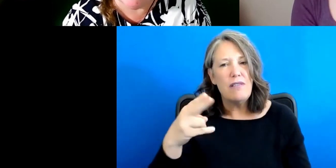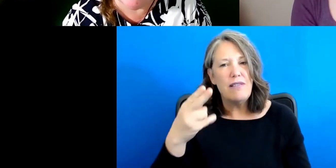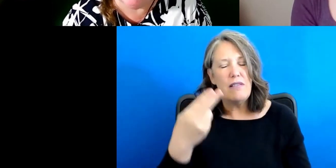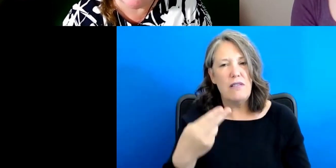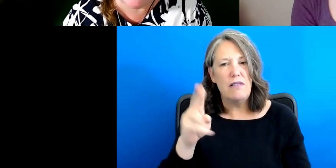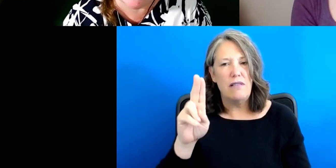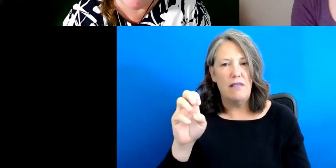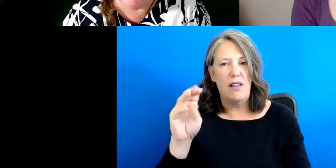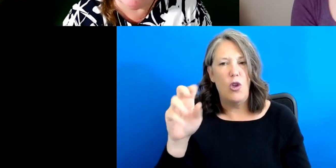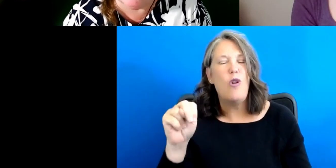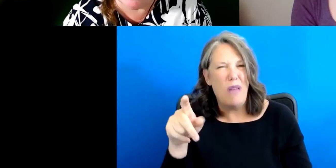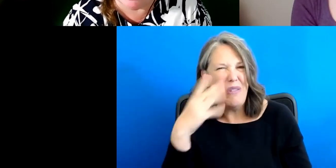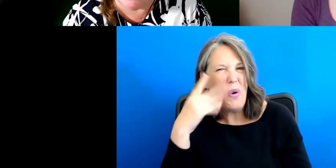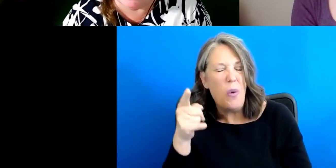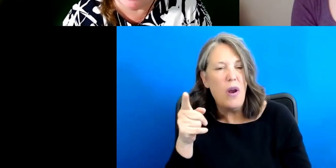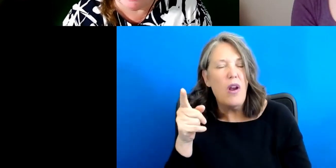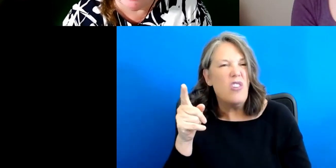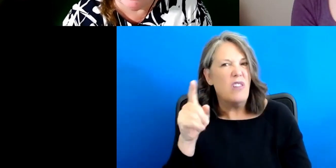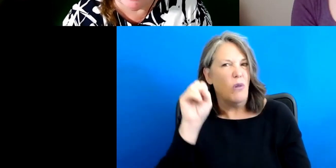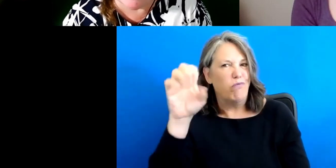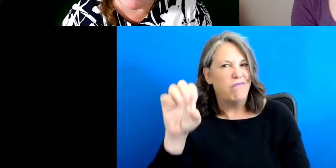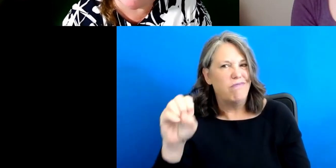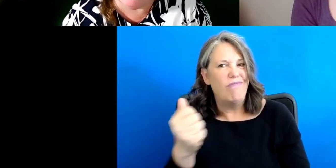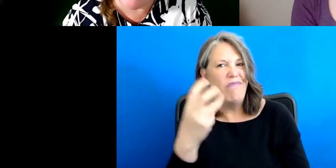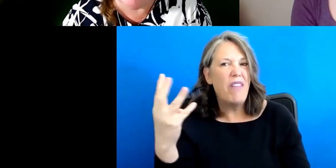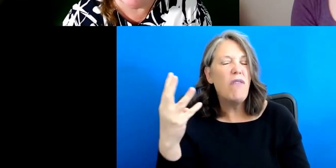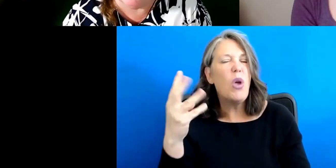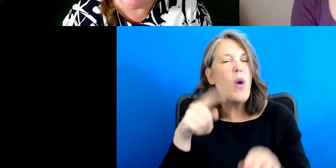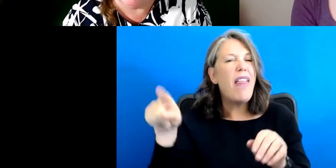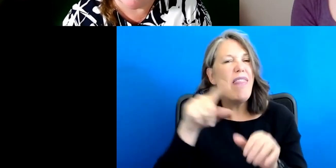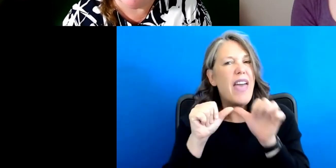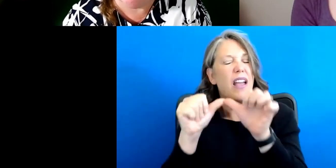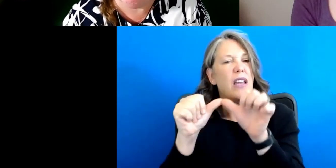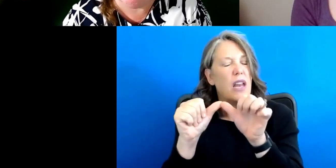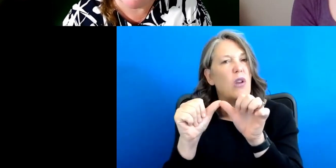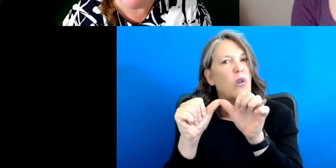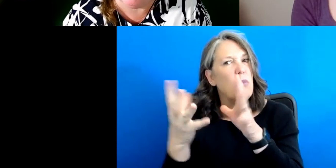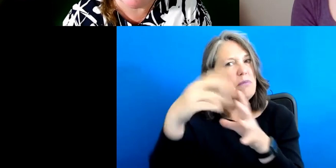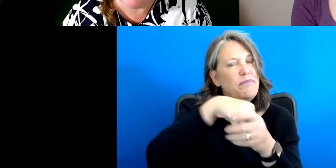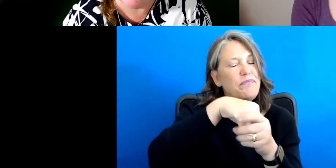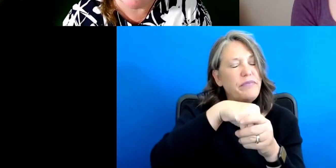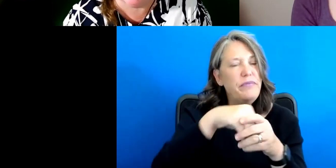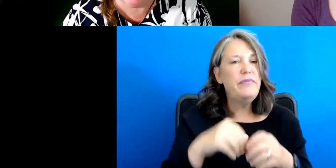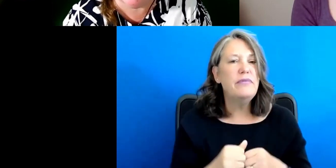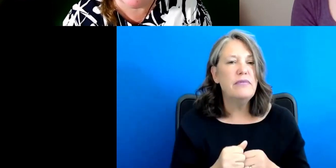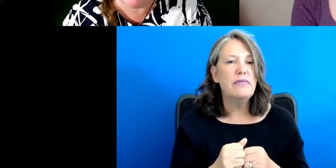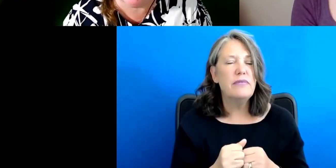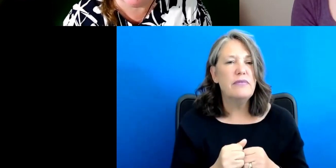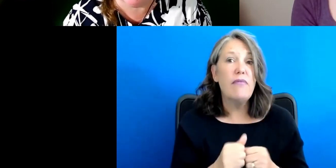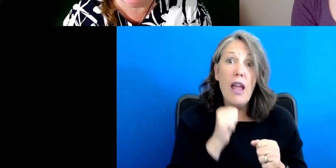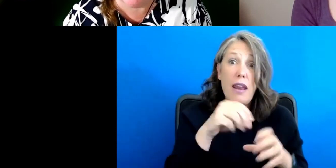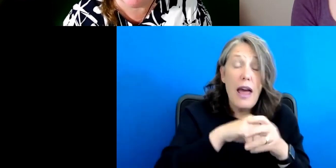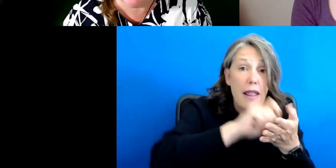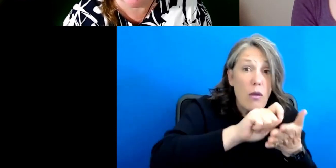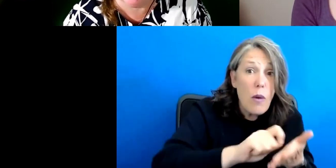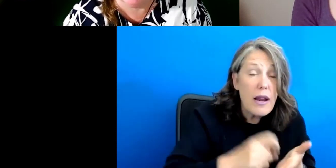Judy, um, just to name a few. And, and they continue to have a role, um, you know, not in the drafting of